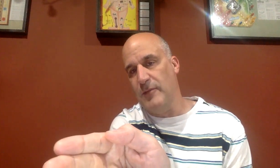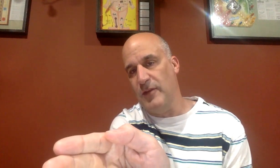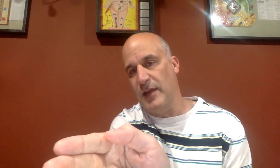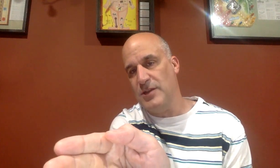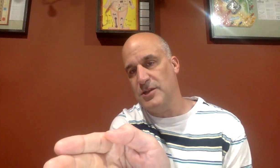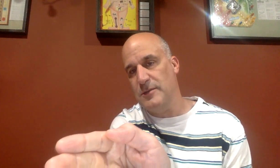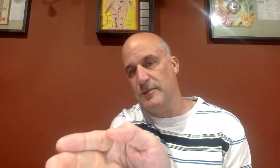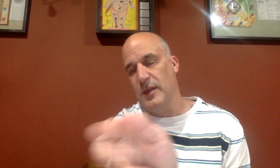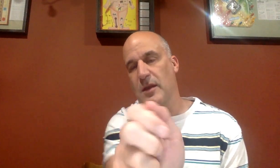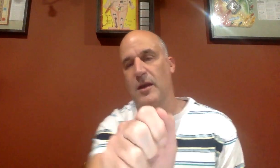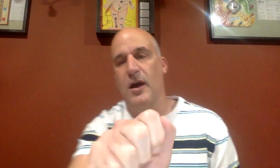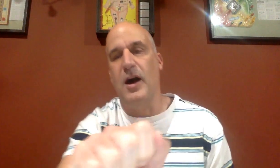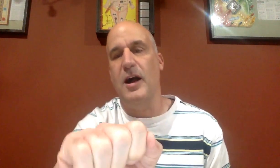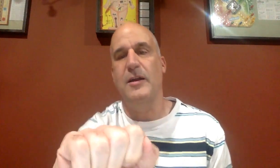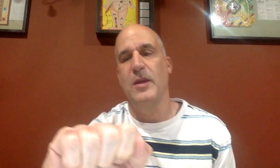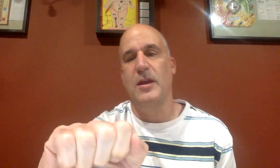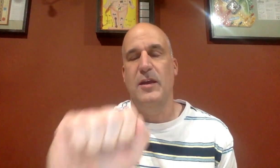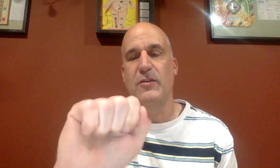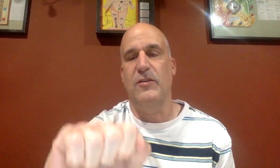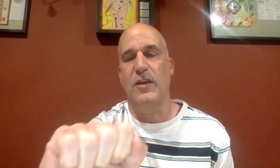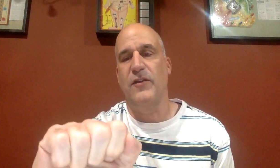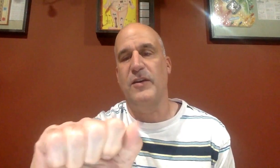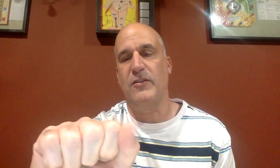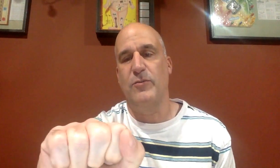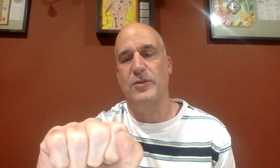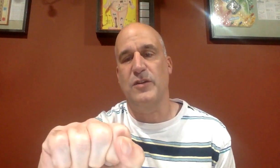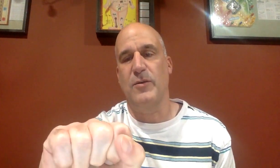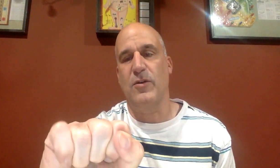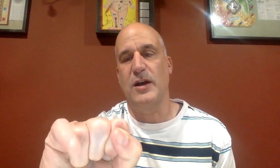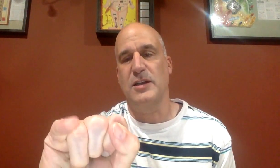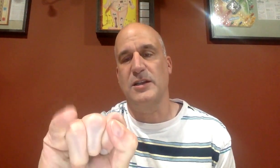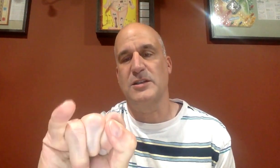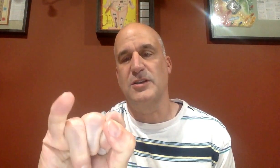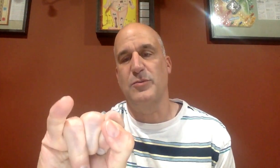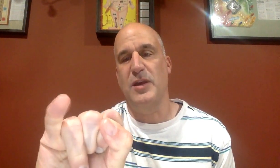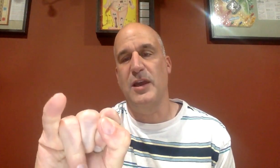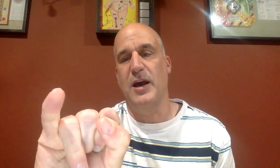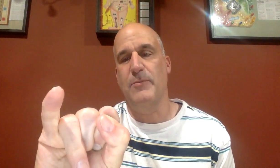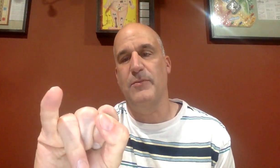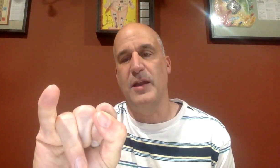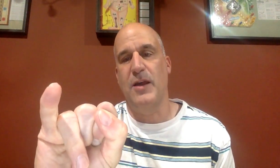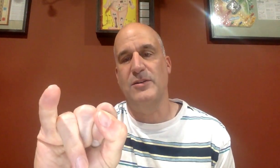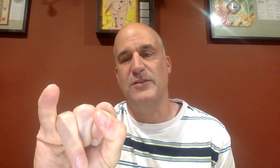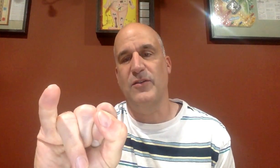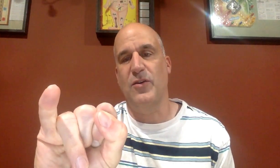That's an H. I is you take your fist, put your thumb across, and extend your pinky up. And I always have difficulty